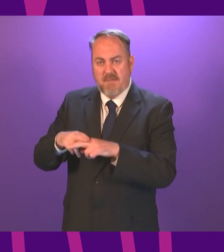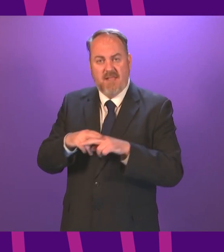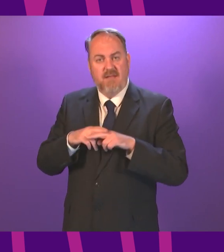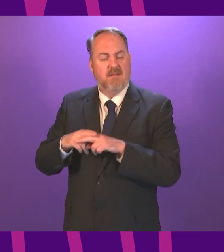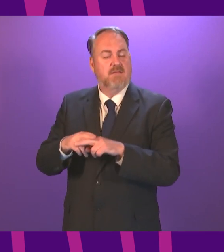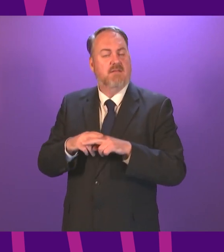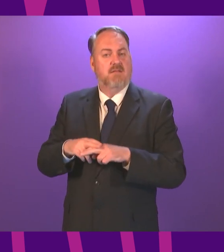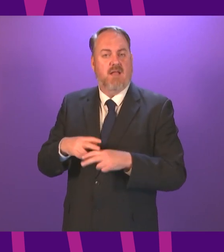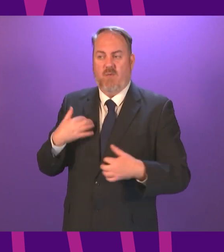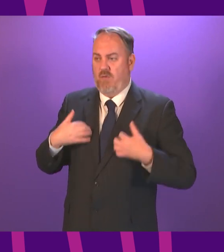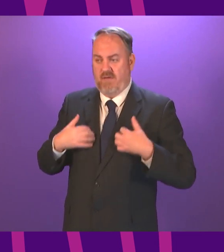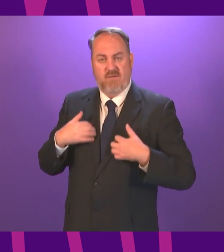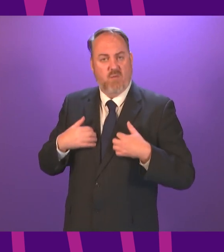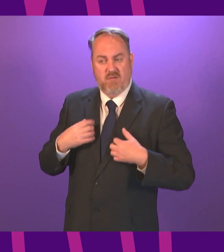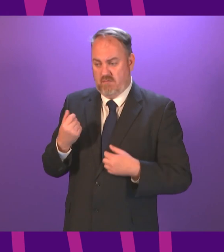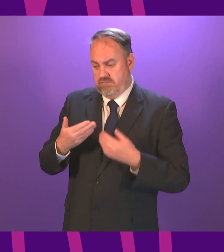this matter in the coming weeks